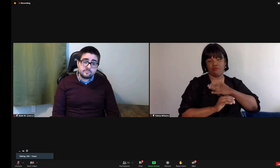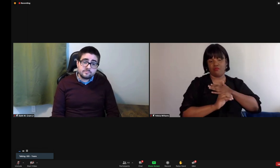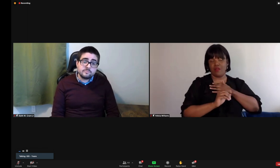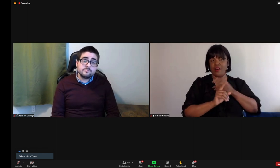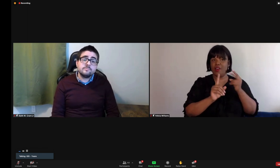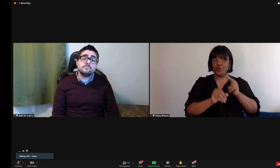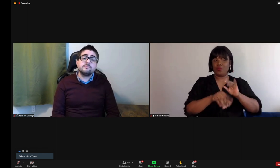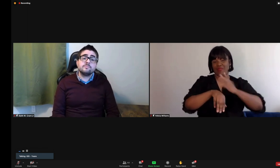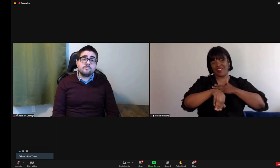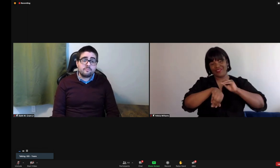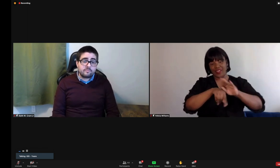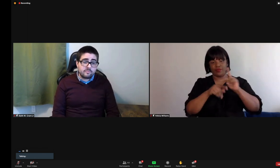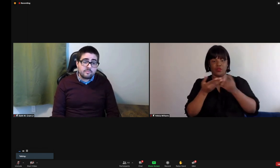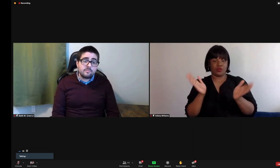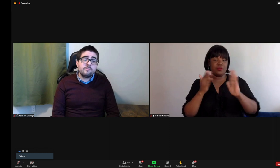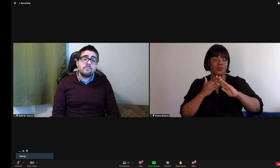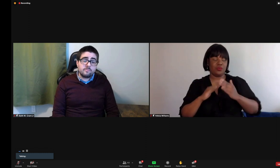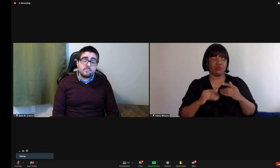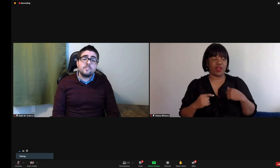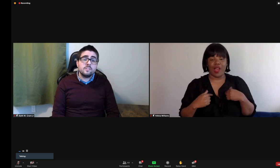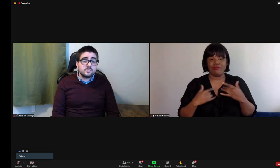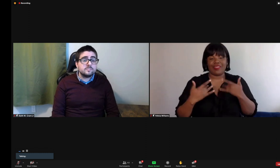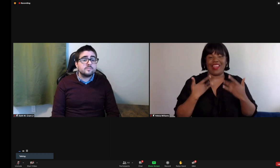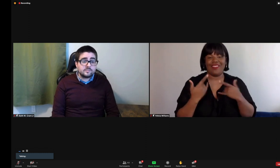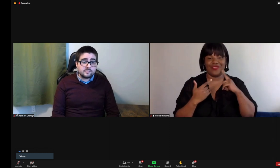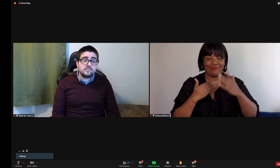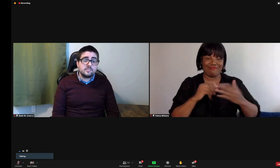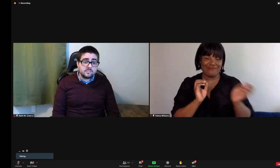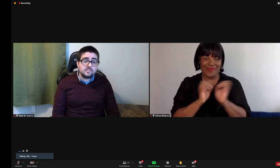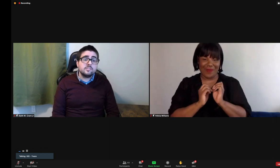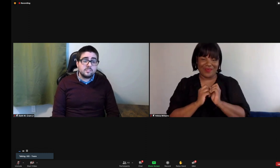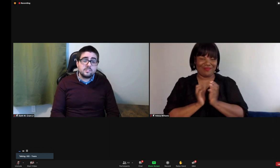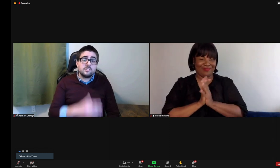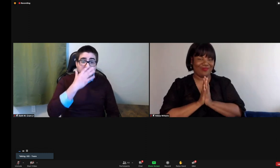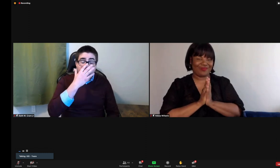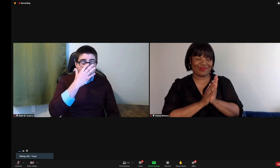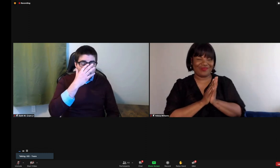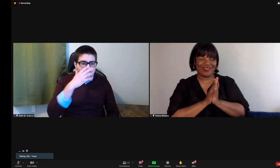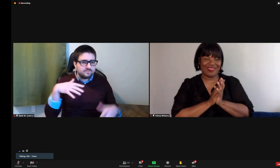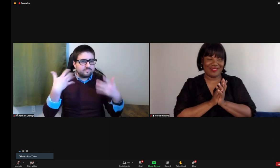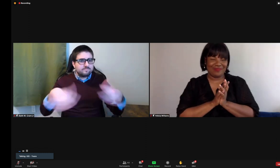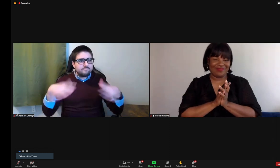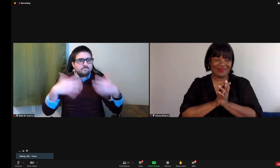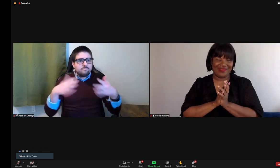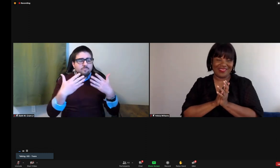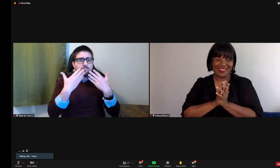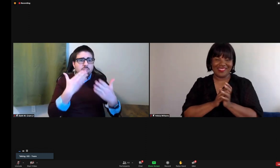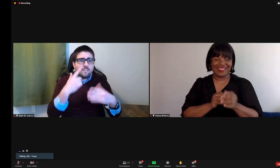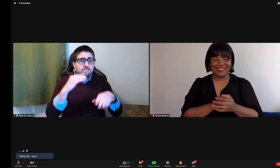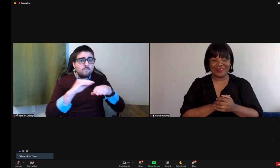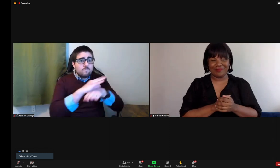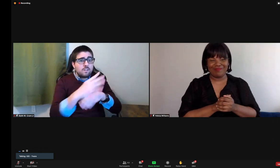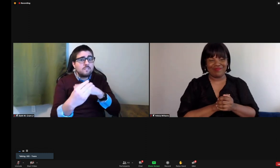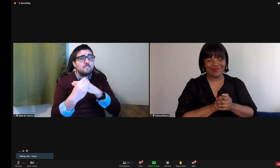community so that we can make our decisions together. So I think that's how I'd summarize what advice I'd give, and I look forward, and I'm excited to doing more.